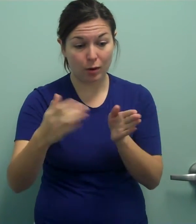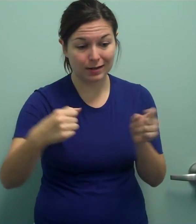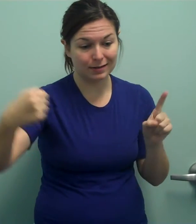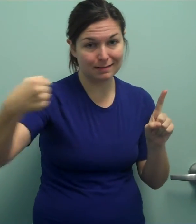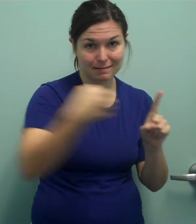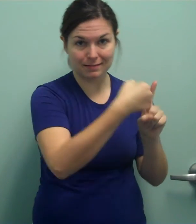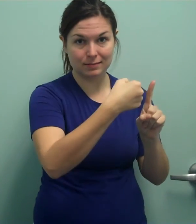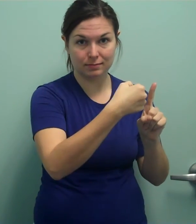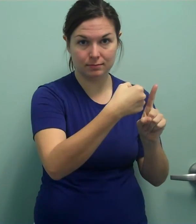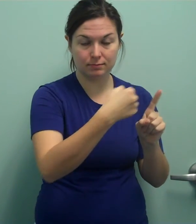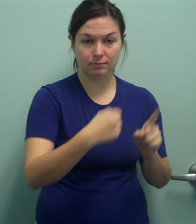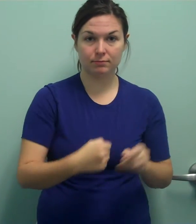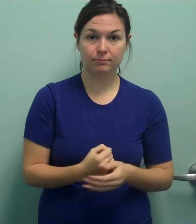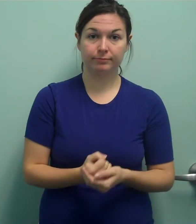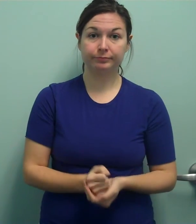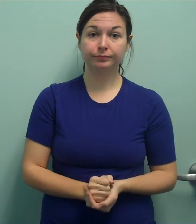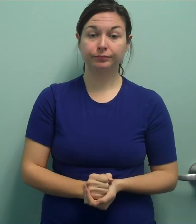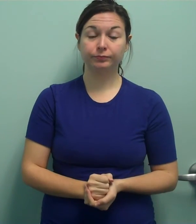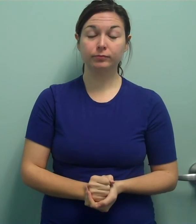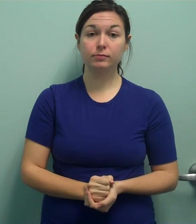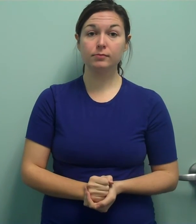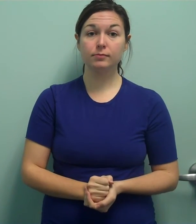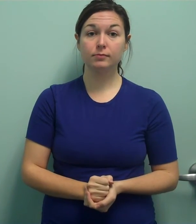I can only get within 35 degrees of the prevailing wind.